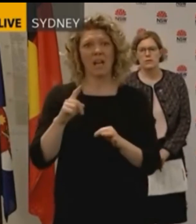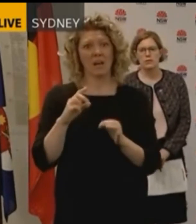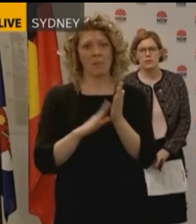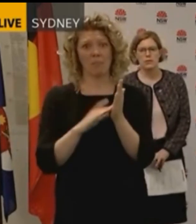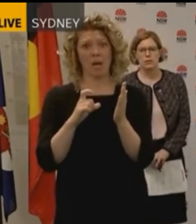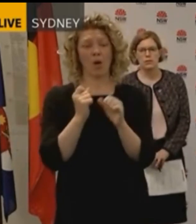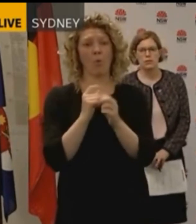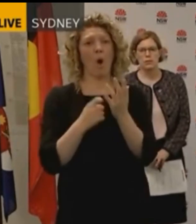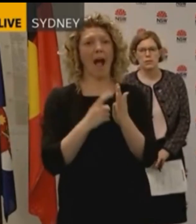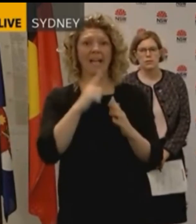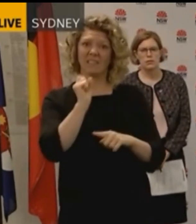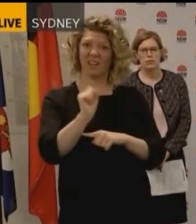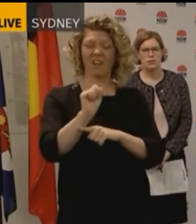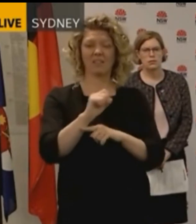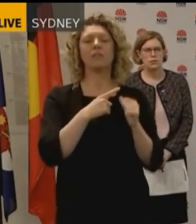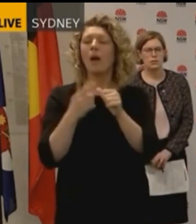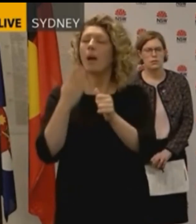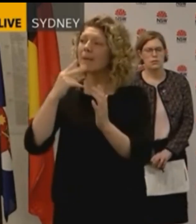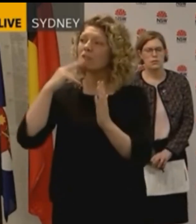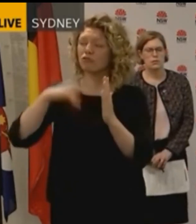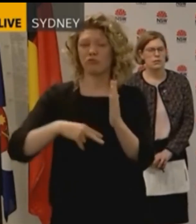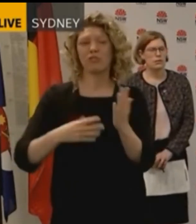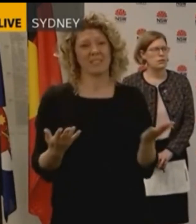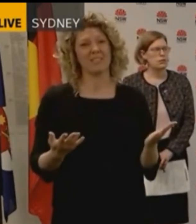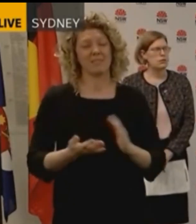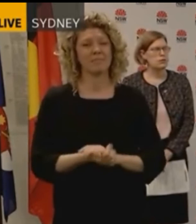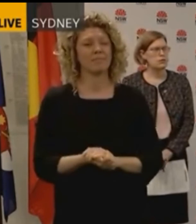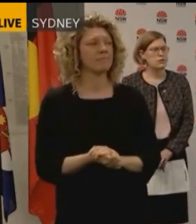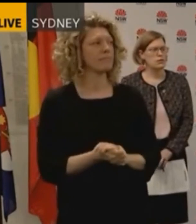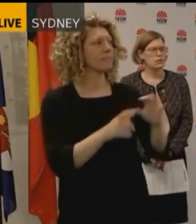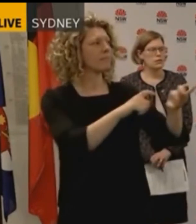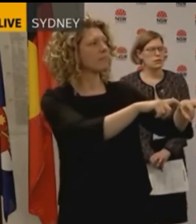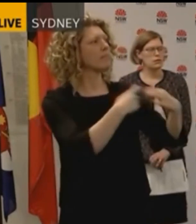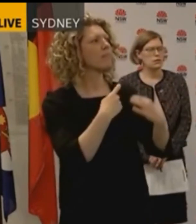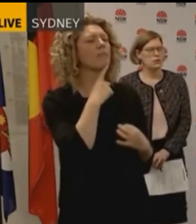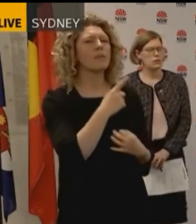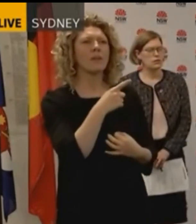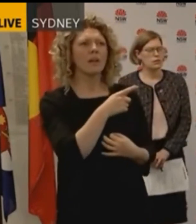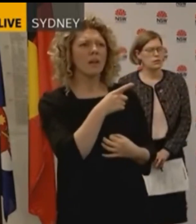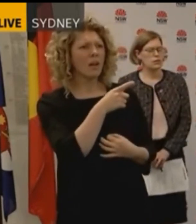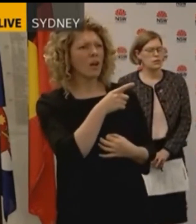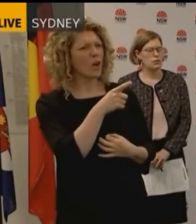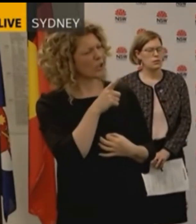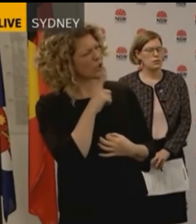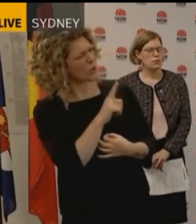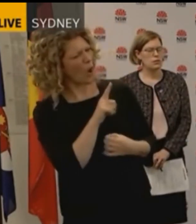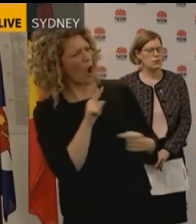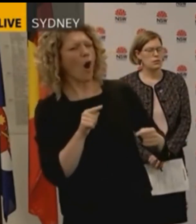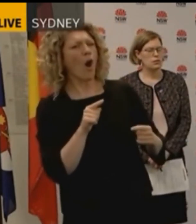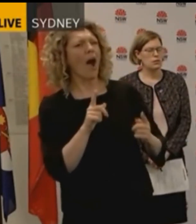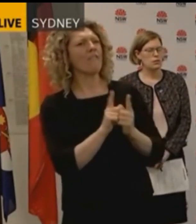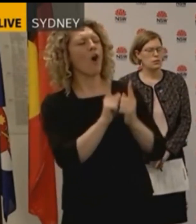might have told me? Well, I, I say please refer to the public record. In 2018, you challenged the Opposition Leader to repeat her questions outside,